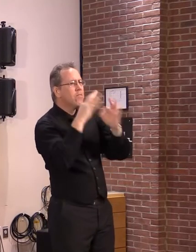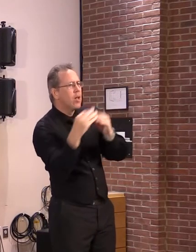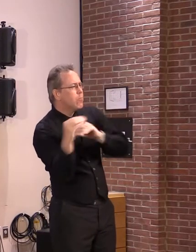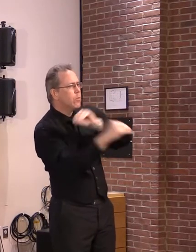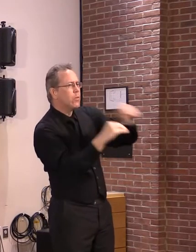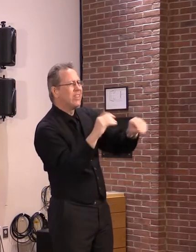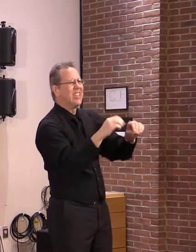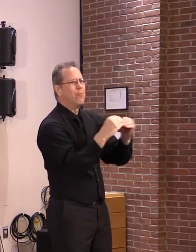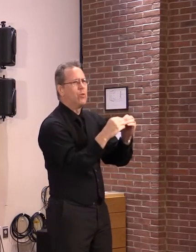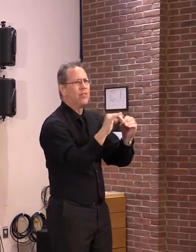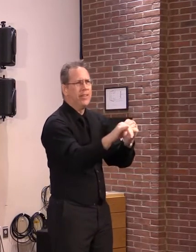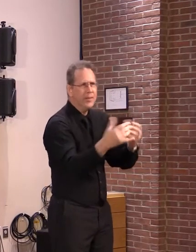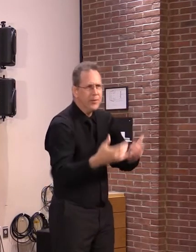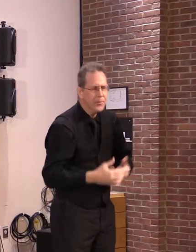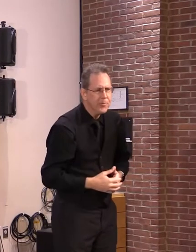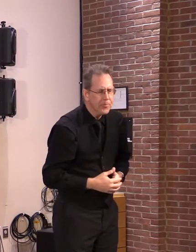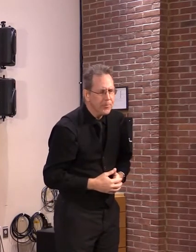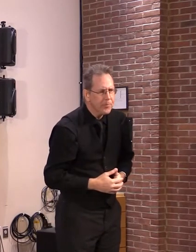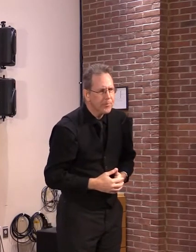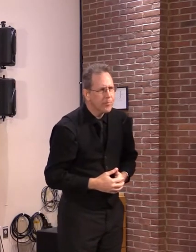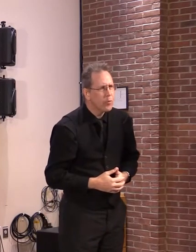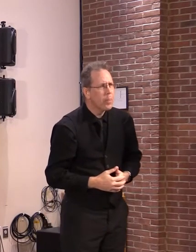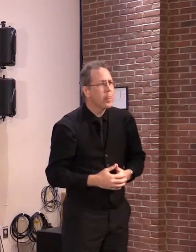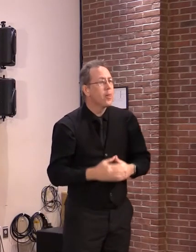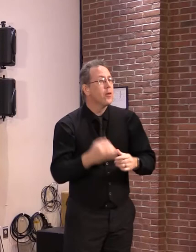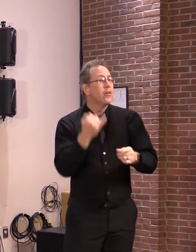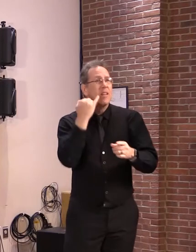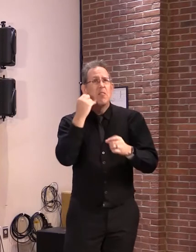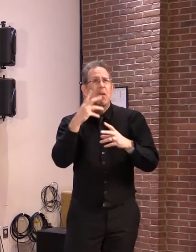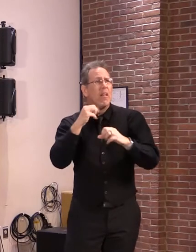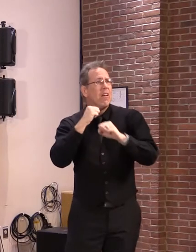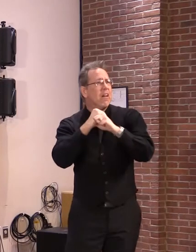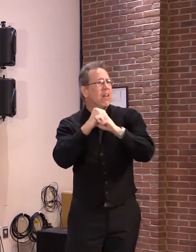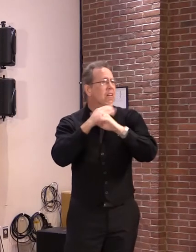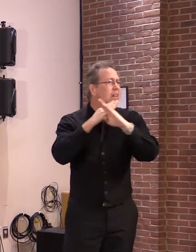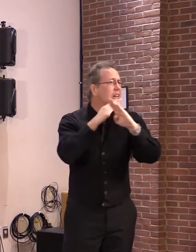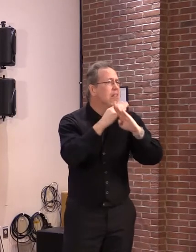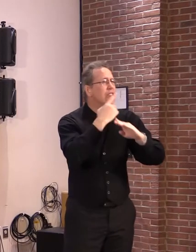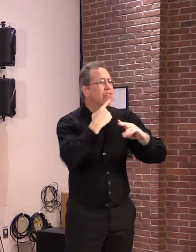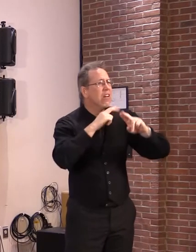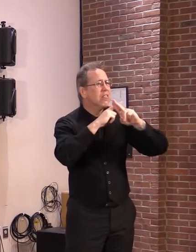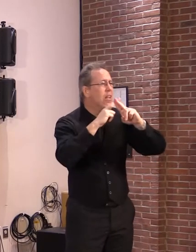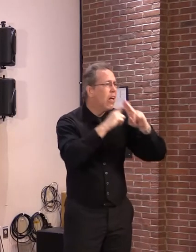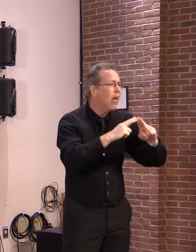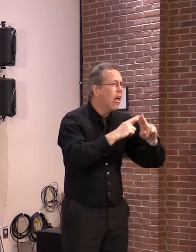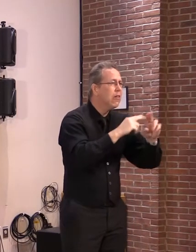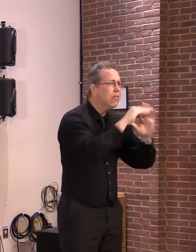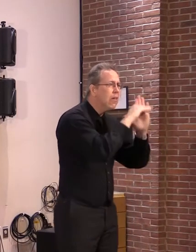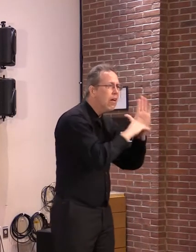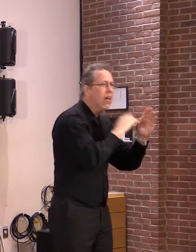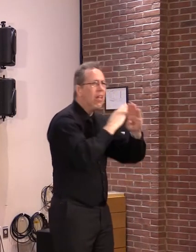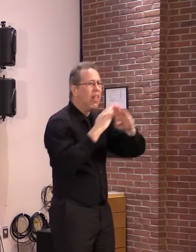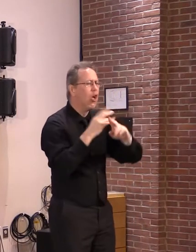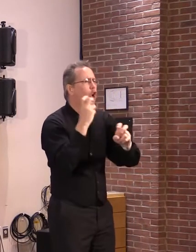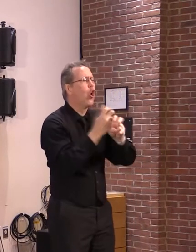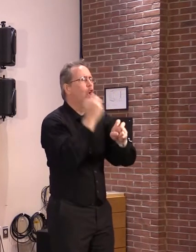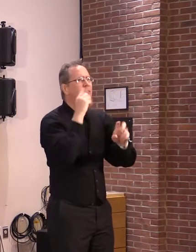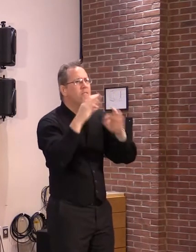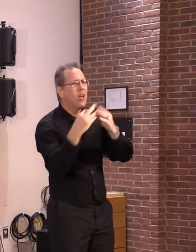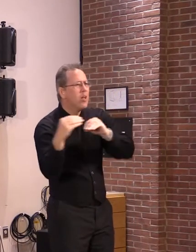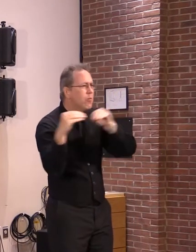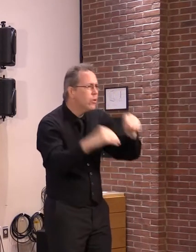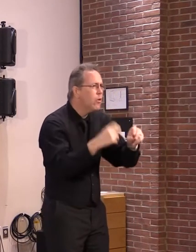the way of that is going to, you know, make Vermont less equitable. You know, folks that either can afford a large, big home out